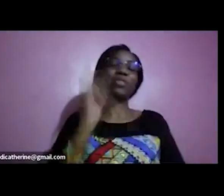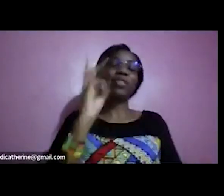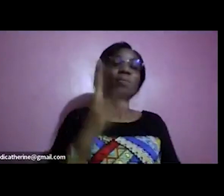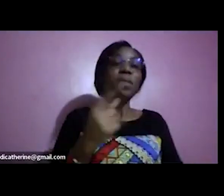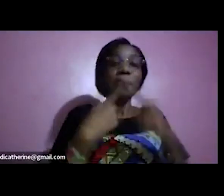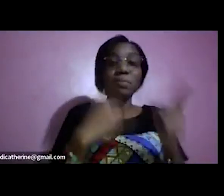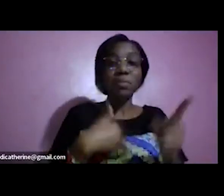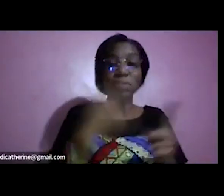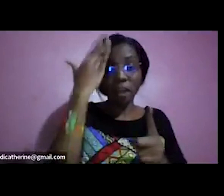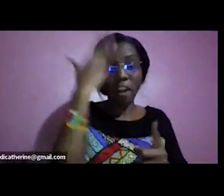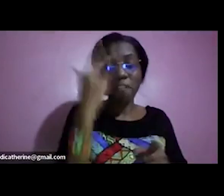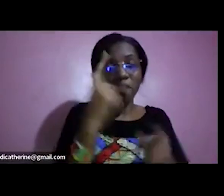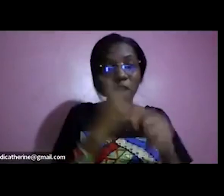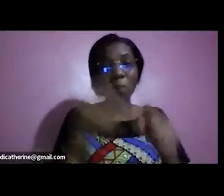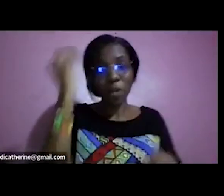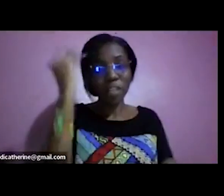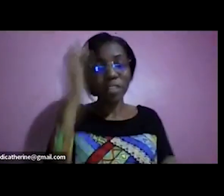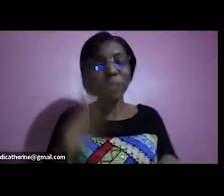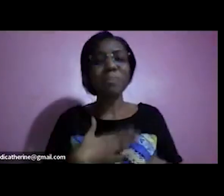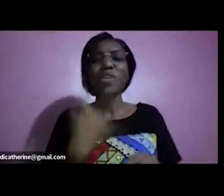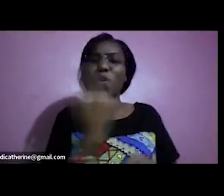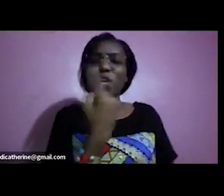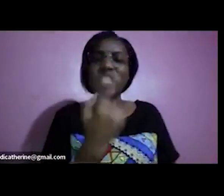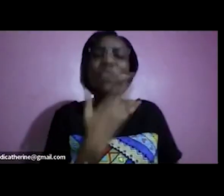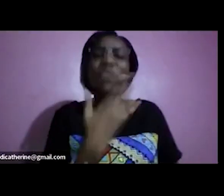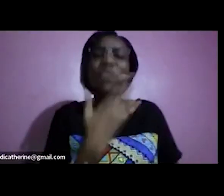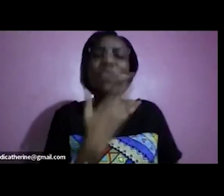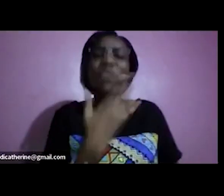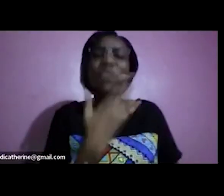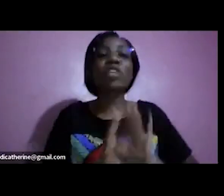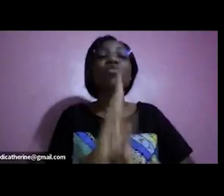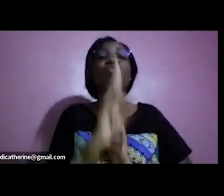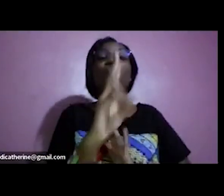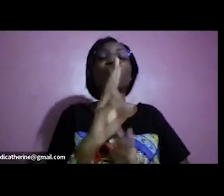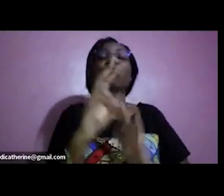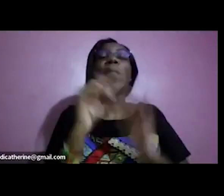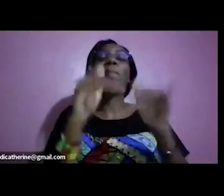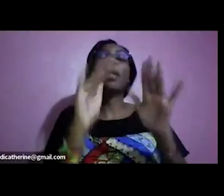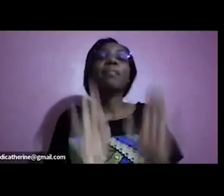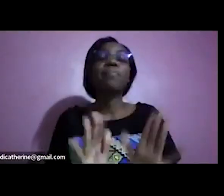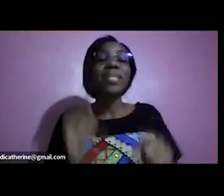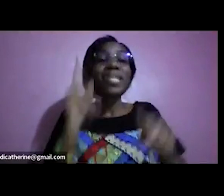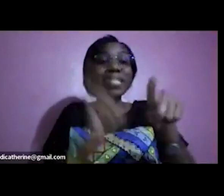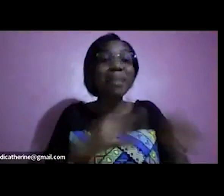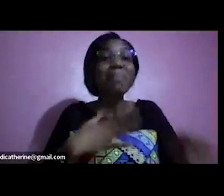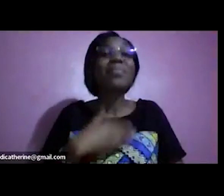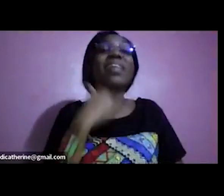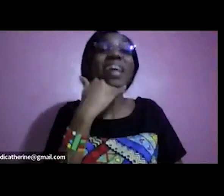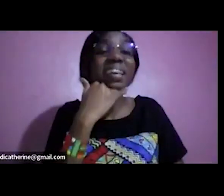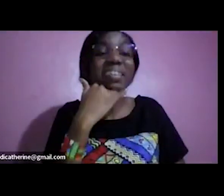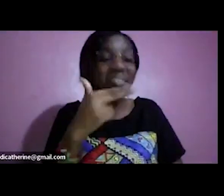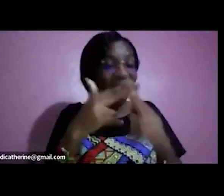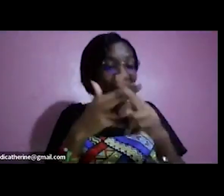that i only need two people to bury me and when i die i really won't care so